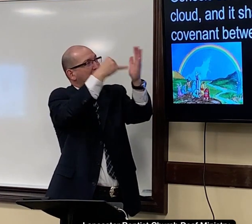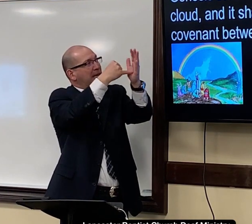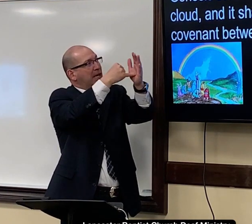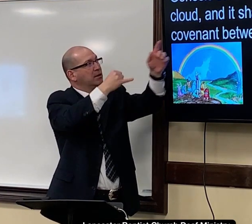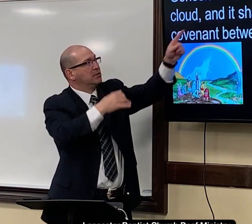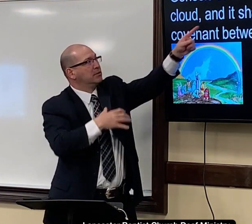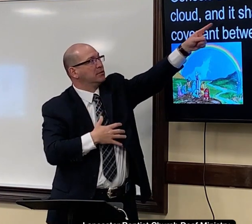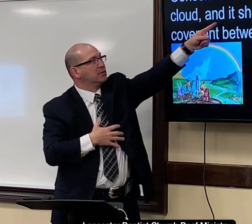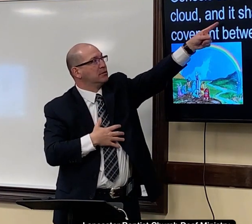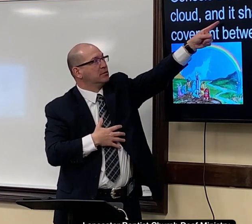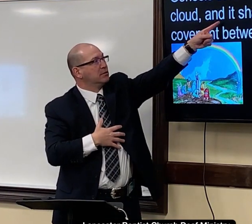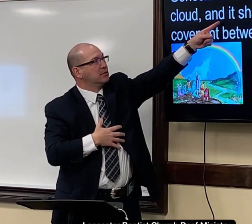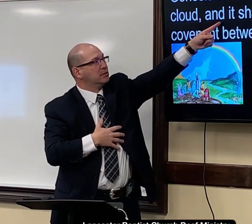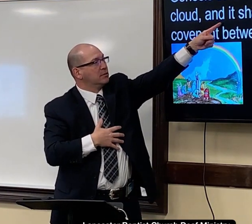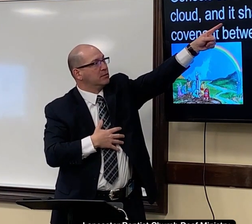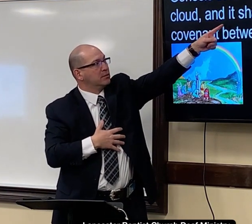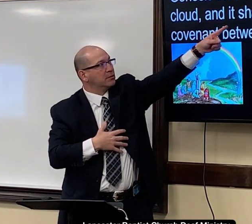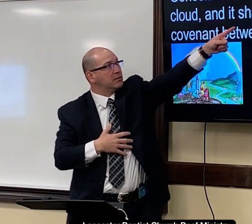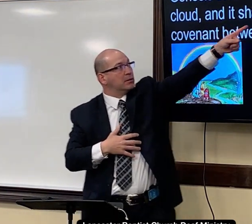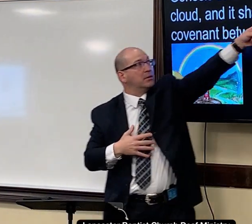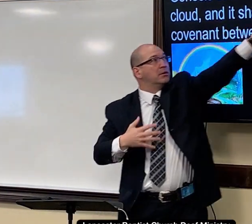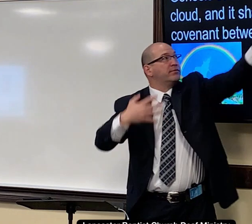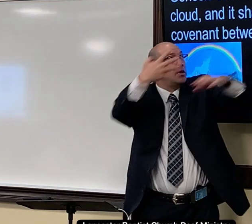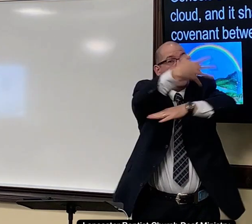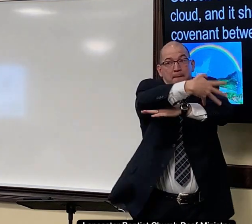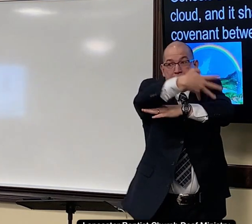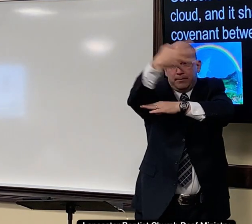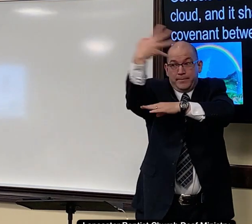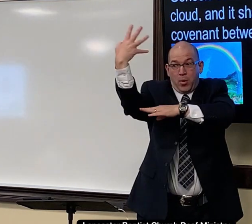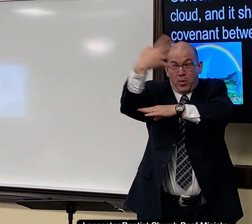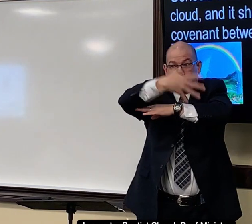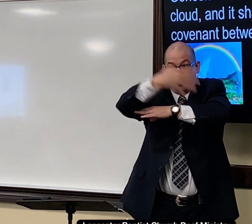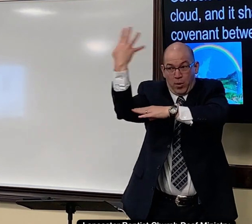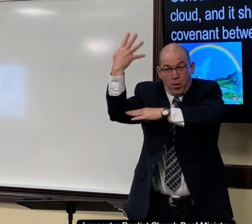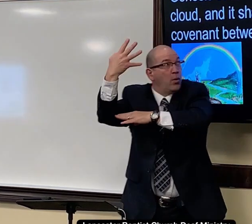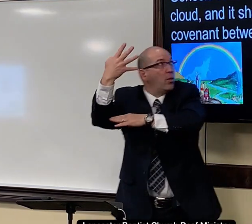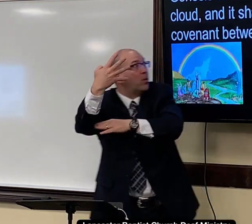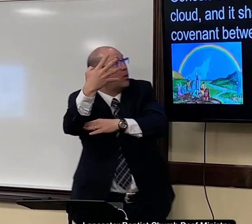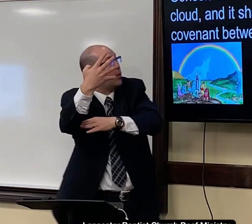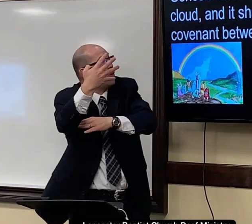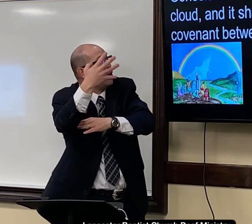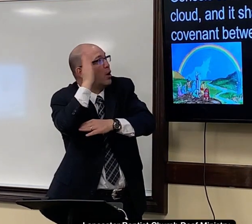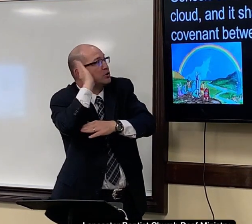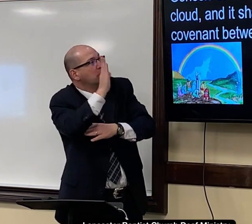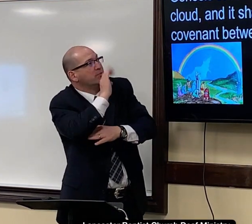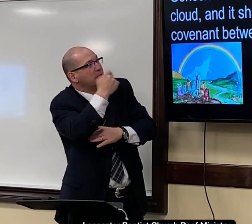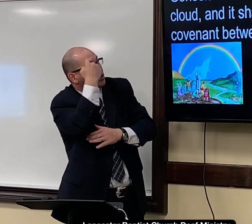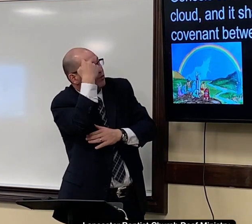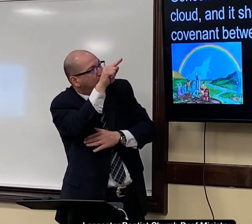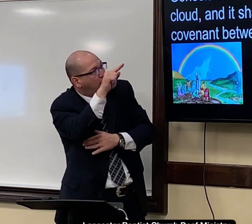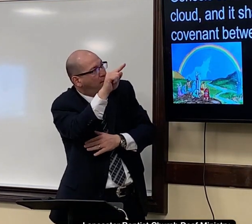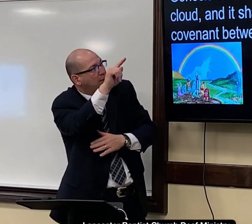and it shall be it what the bow the bow it shall be